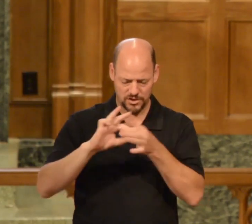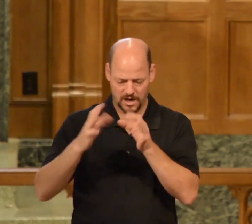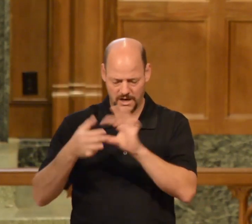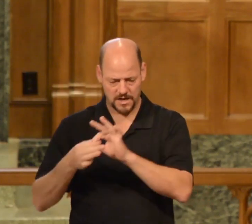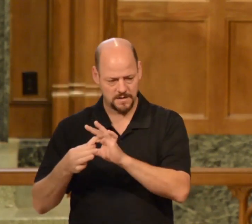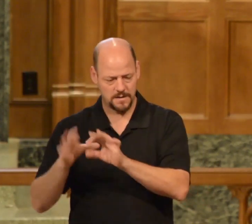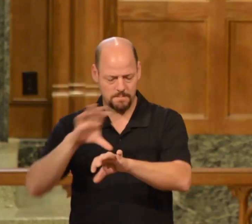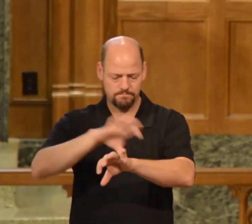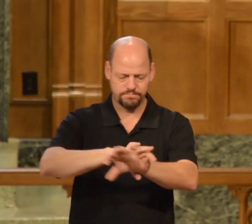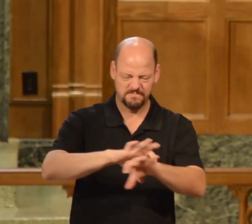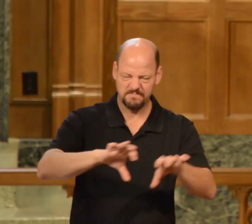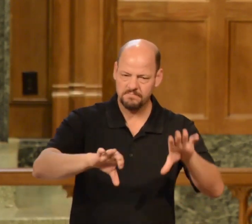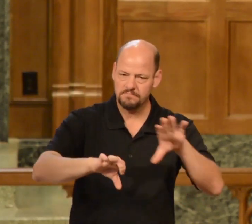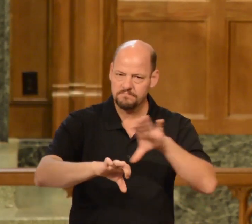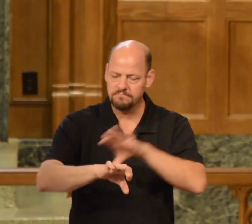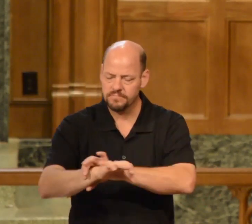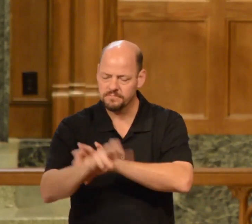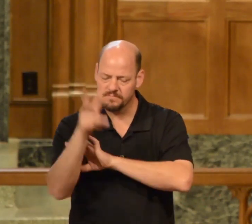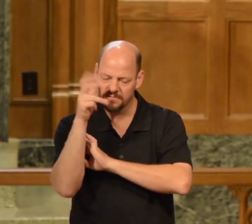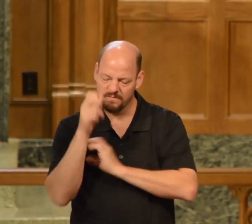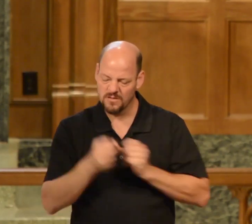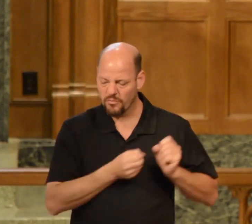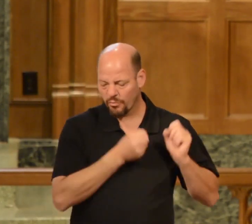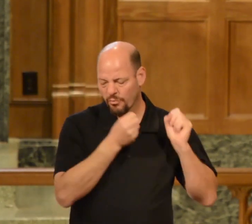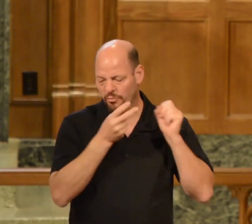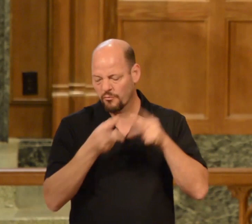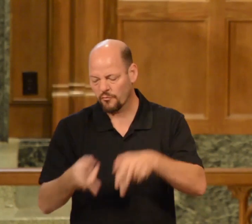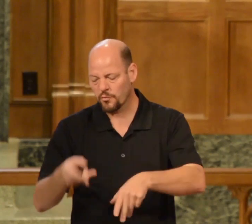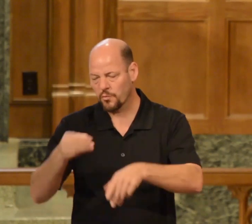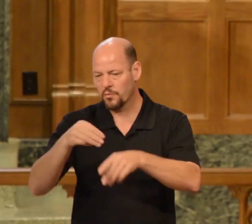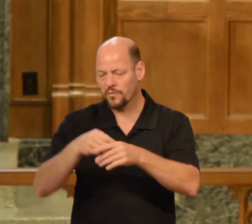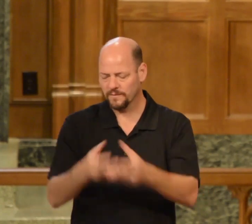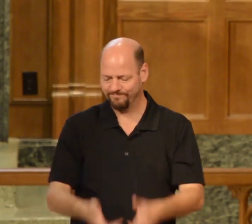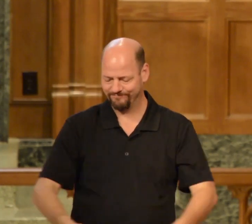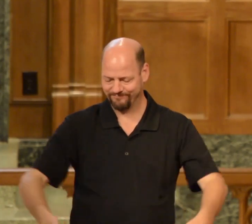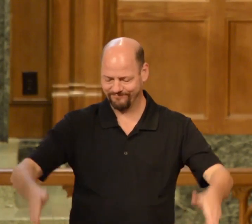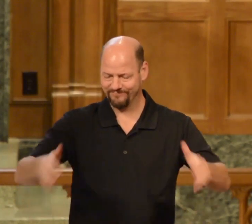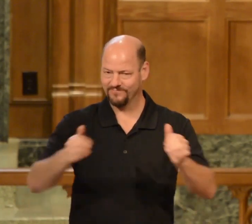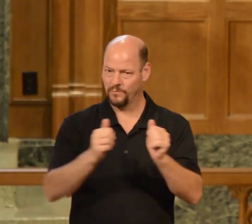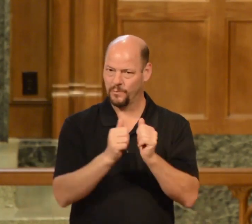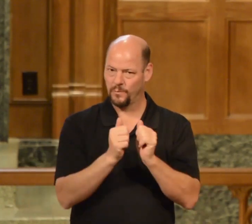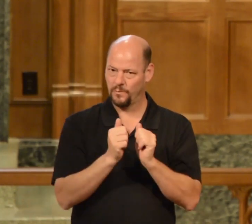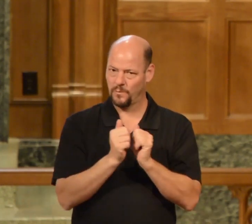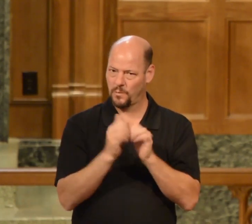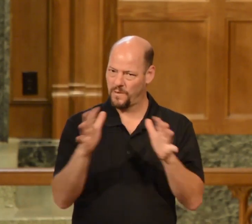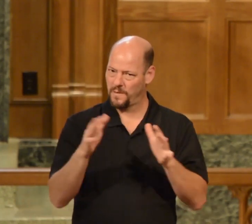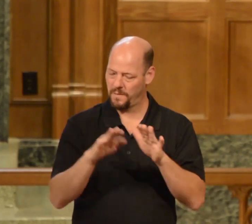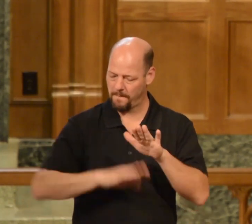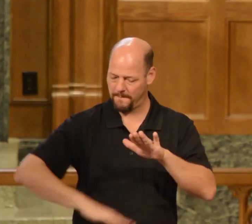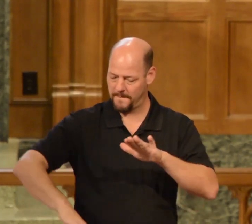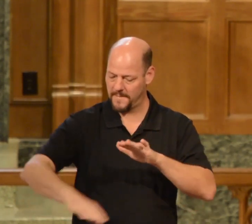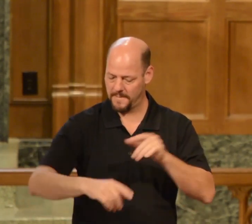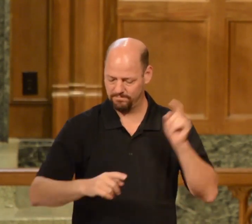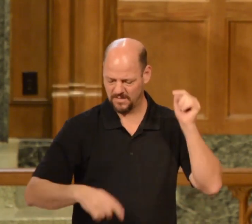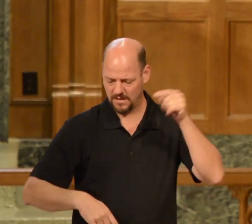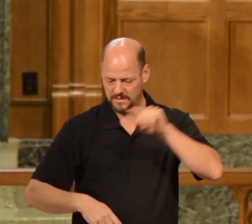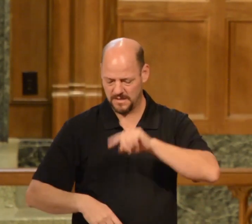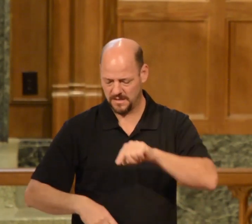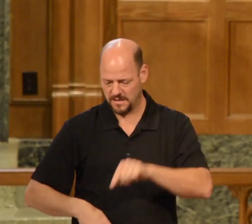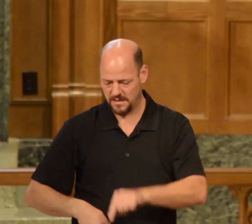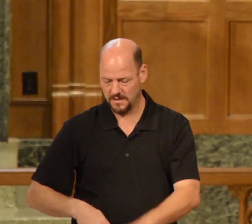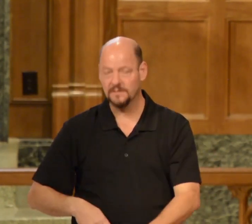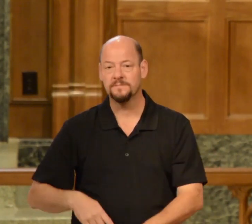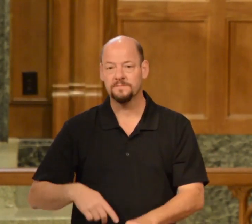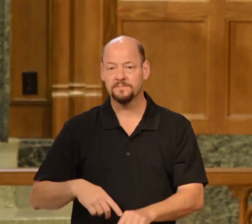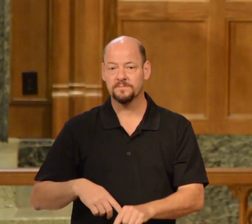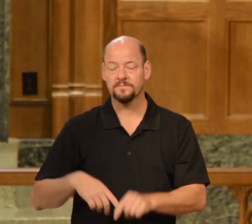and he threw him into the bottomless pit so that, and here's the key for this text, Matthew 10, he